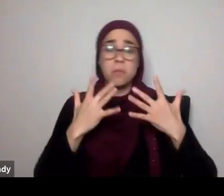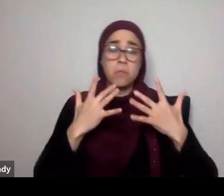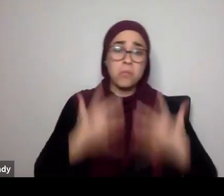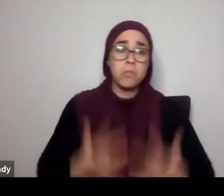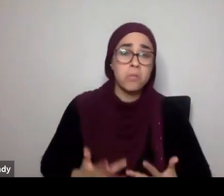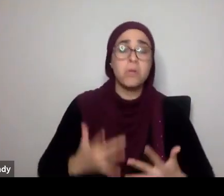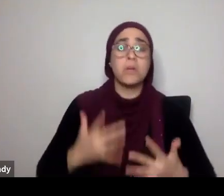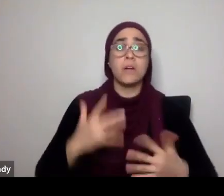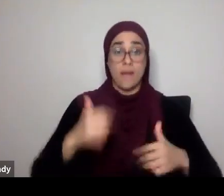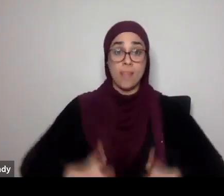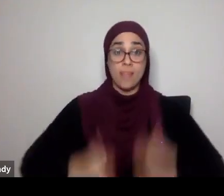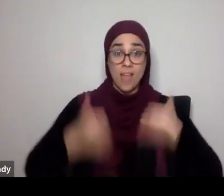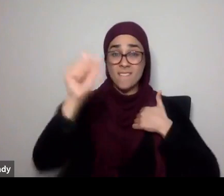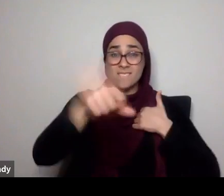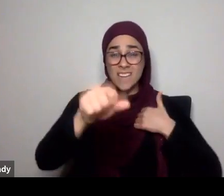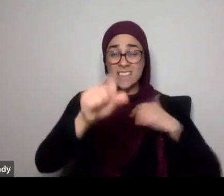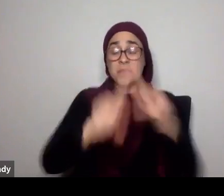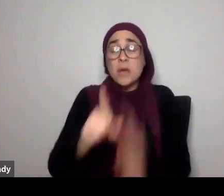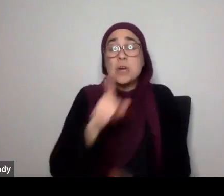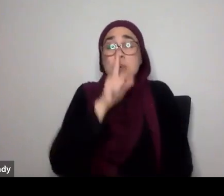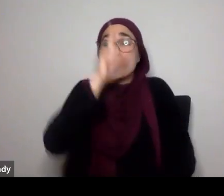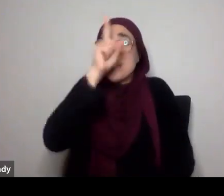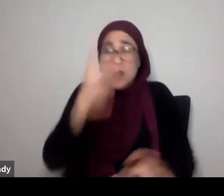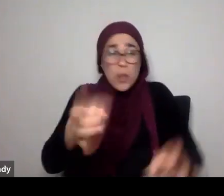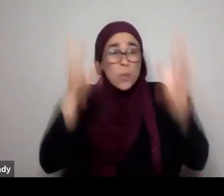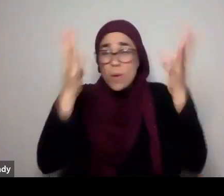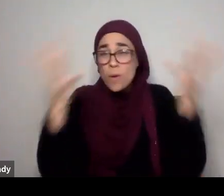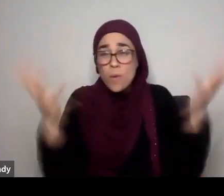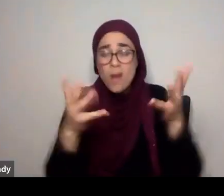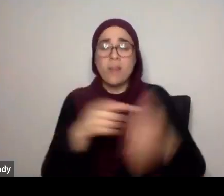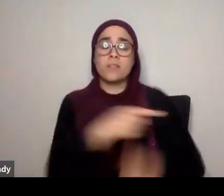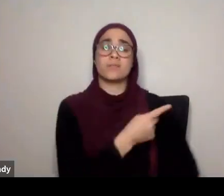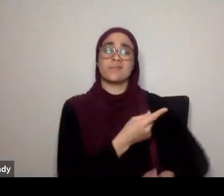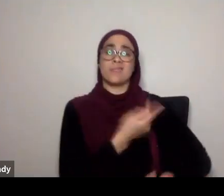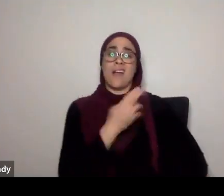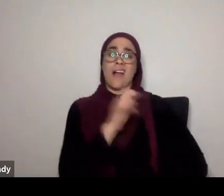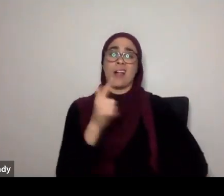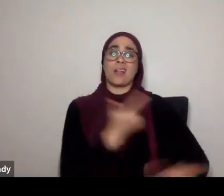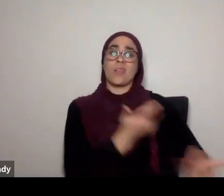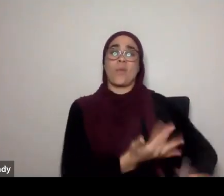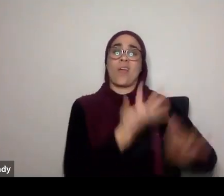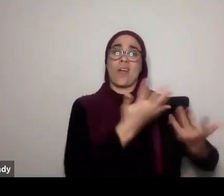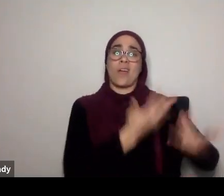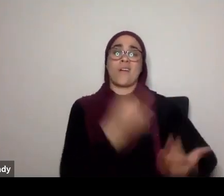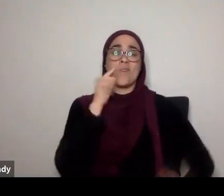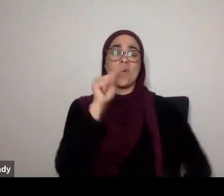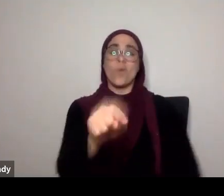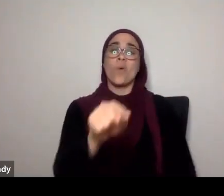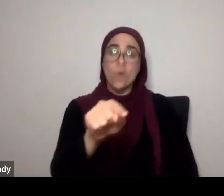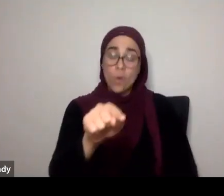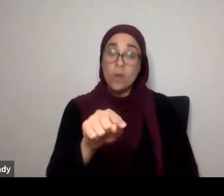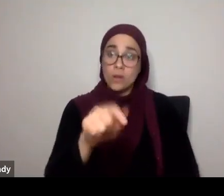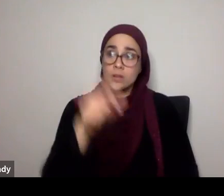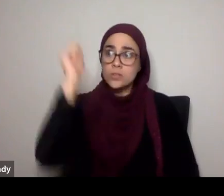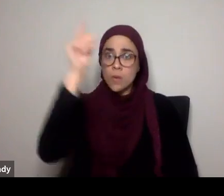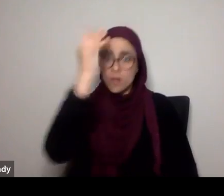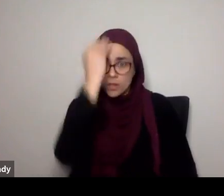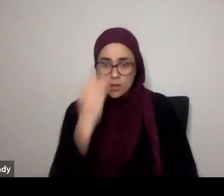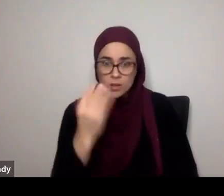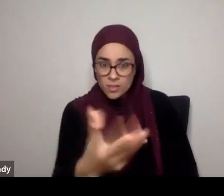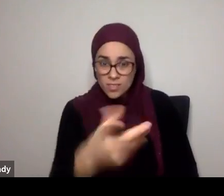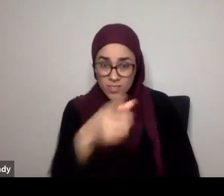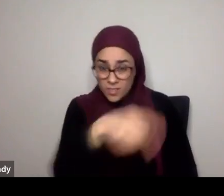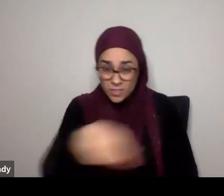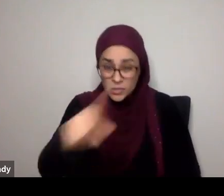misery, the real misery, is what awaits, in Jahannam, so Allah subhanahu wa'ala, is quartering individuals, who are in this state, like, I'm going to be